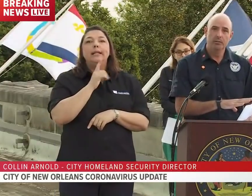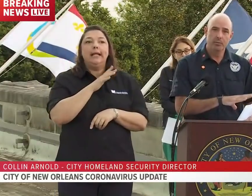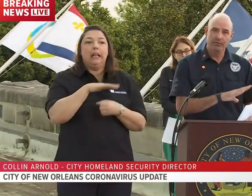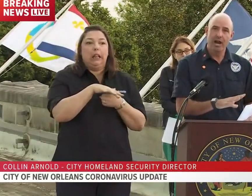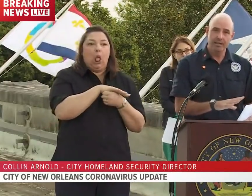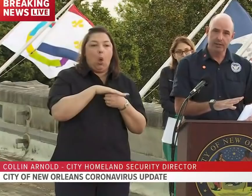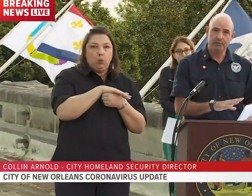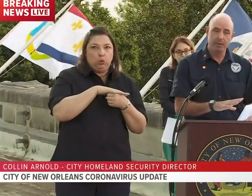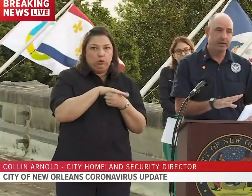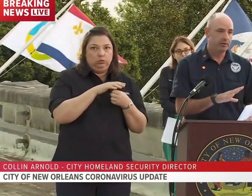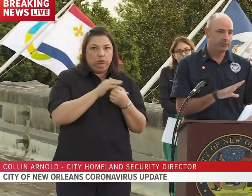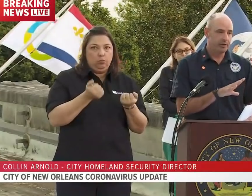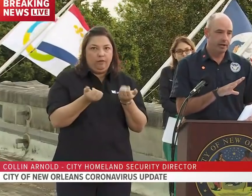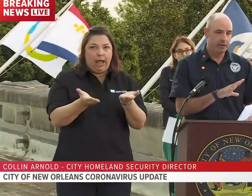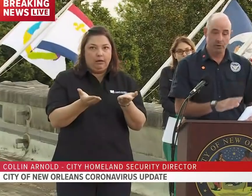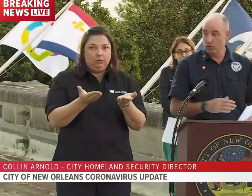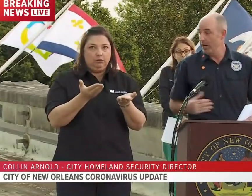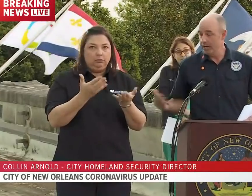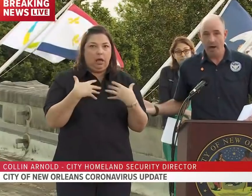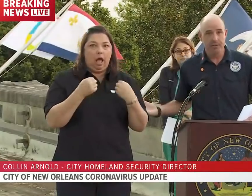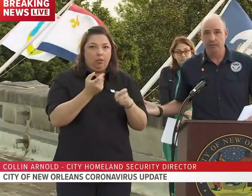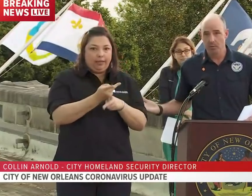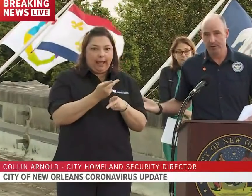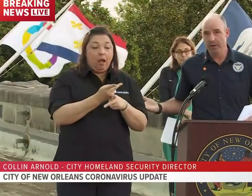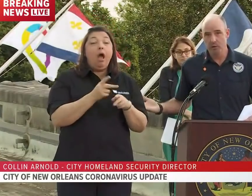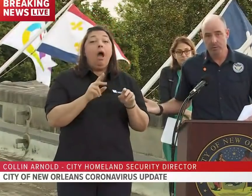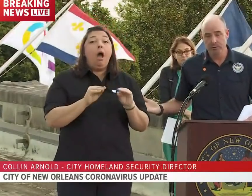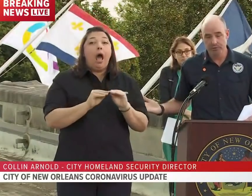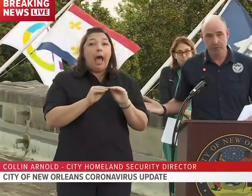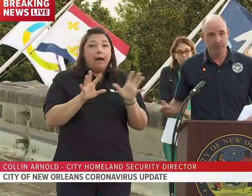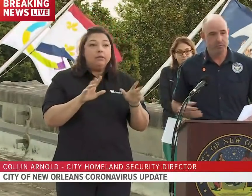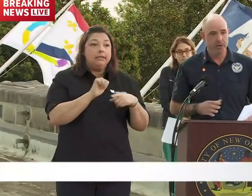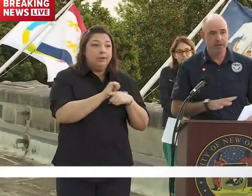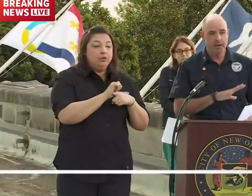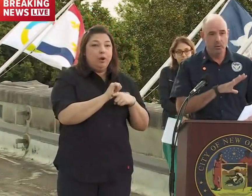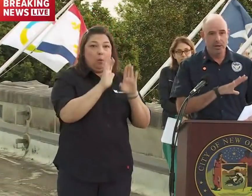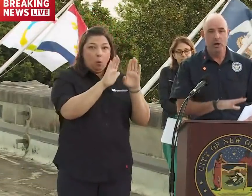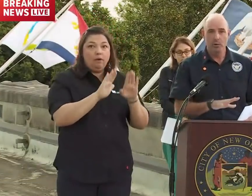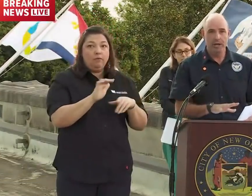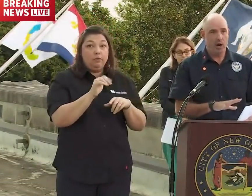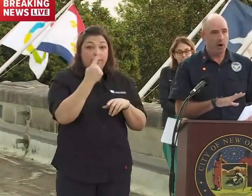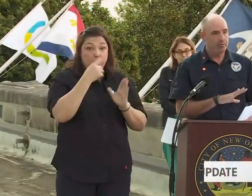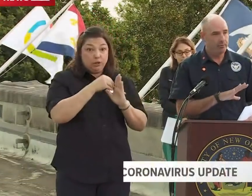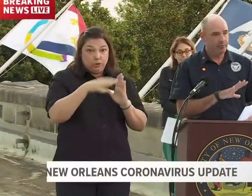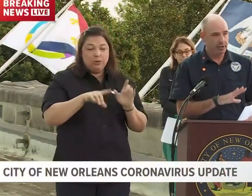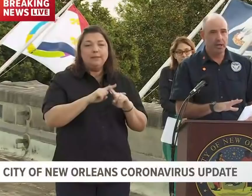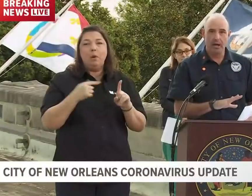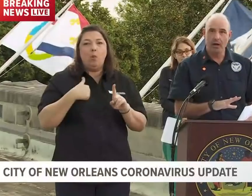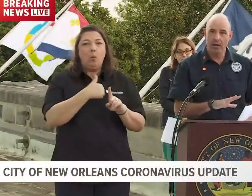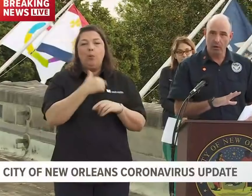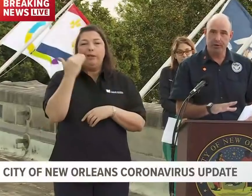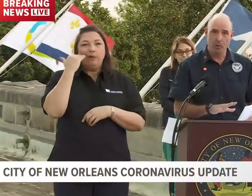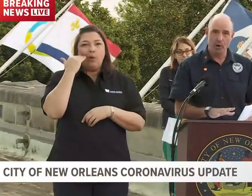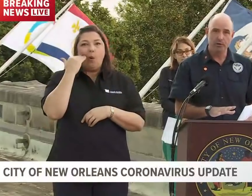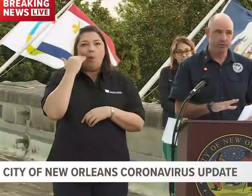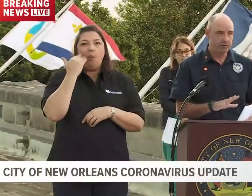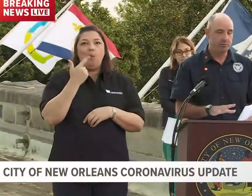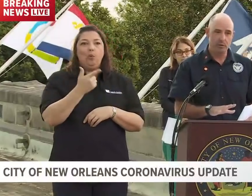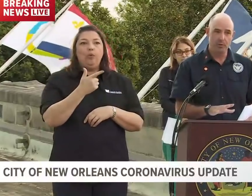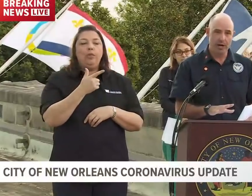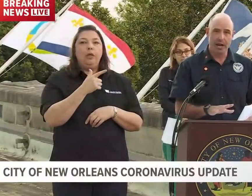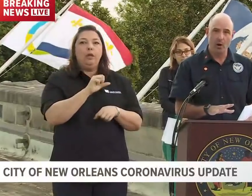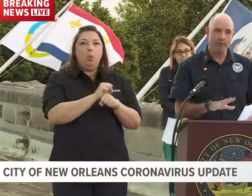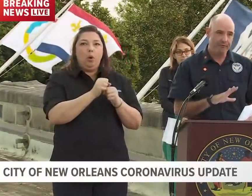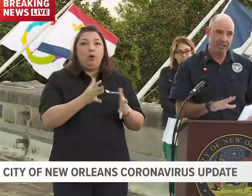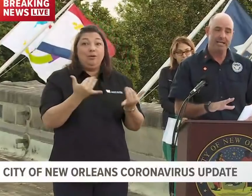providing this because, you know, the training obviously will be invaluable for students, but we know that our frontline healthcare workers in this